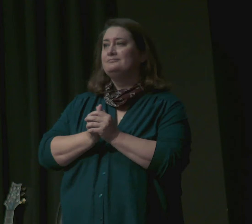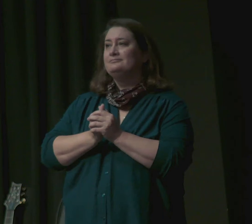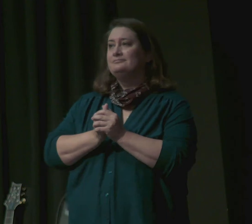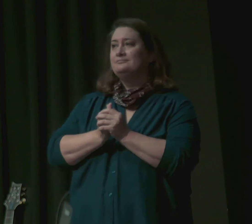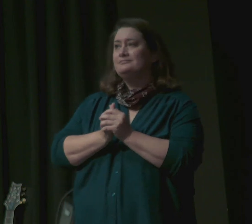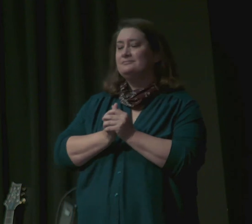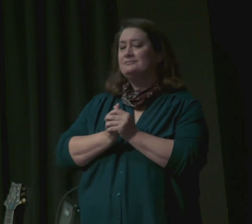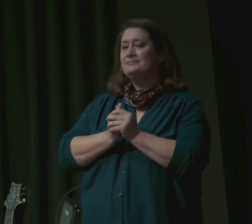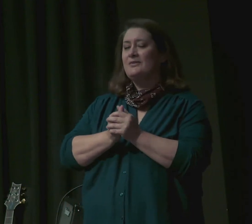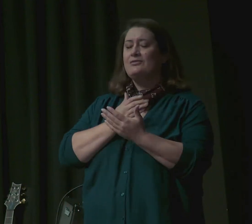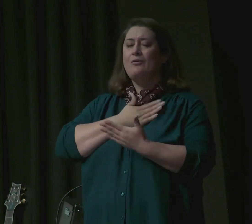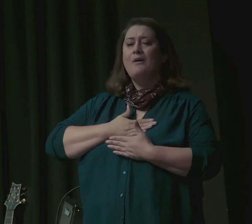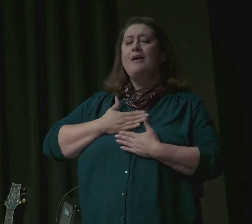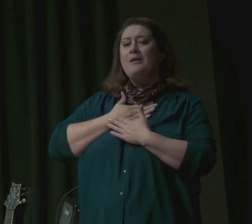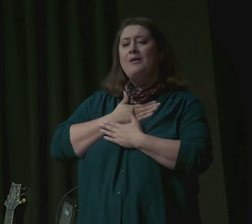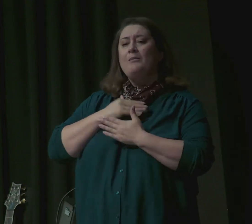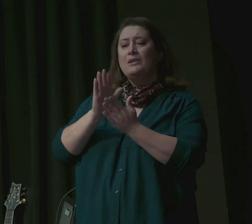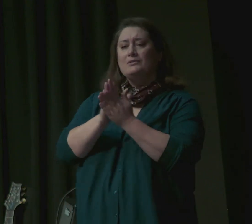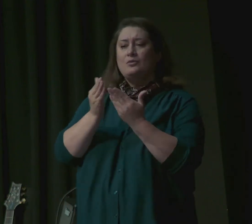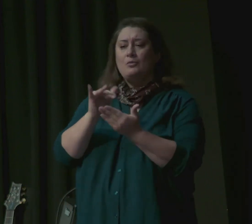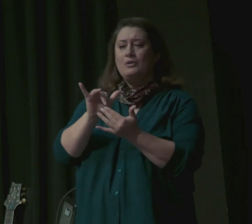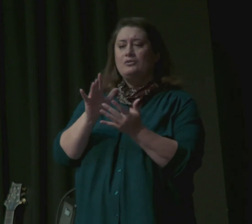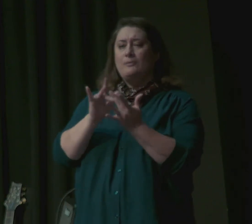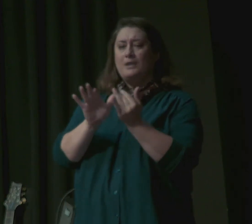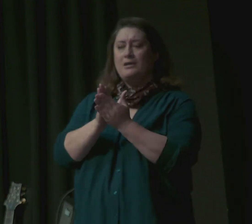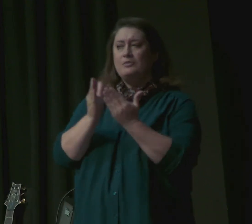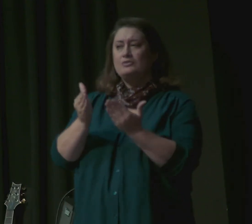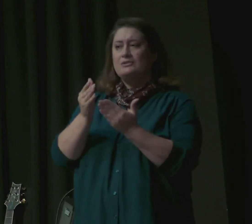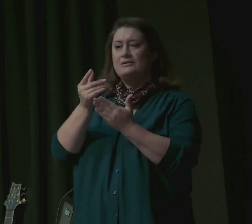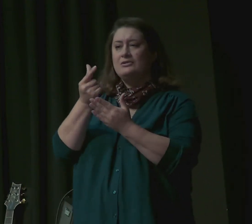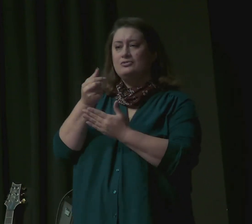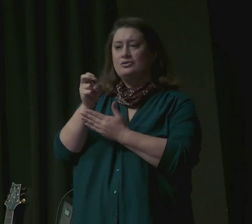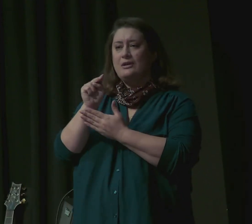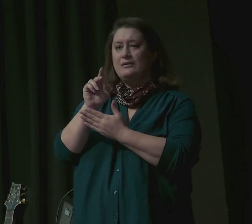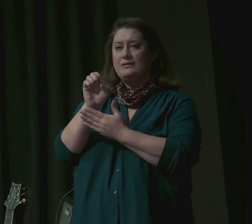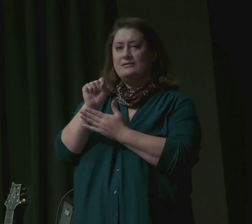This is chapter 43. Genesis chapter 43.